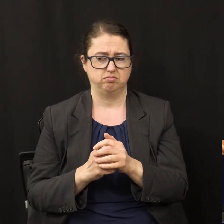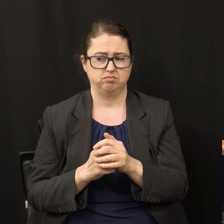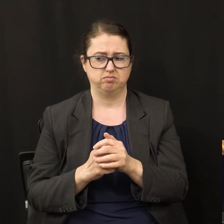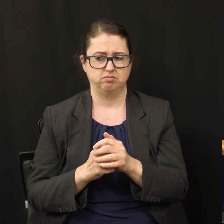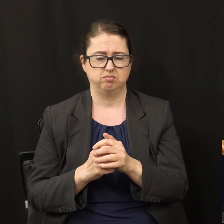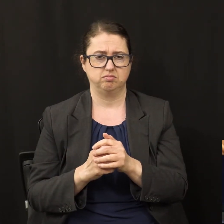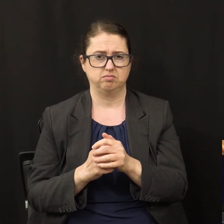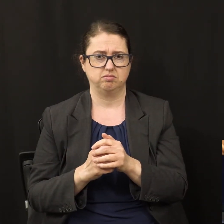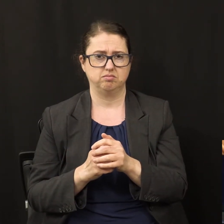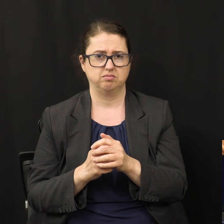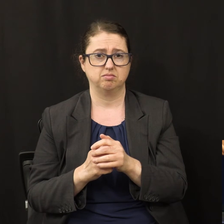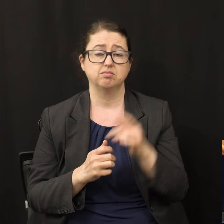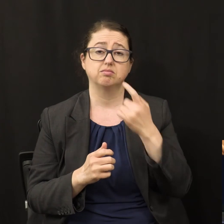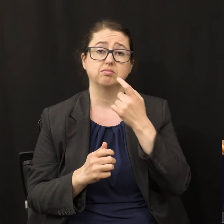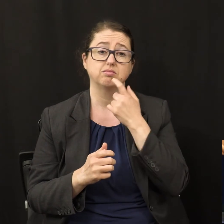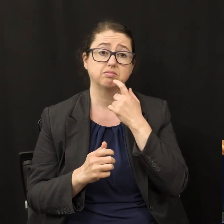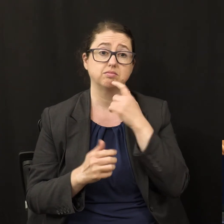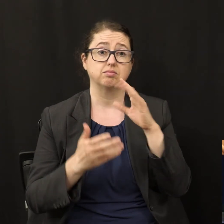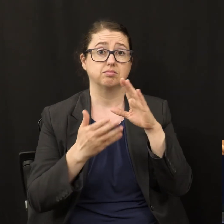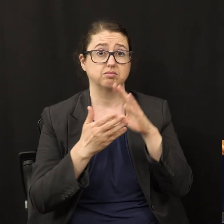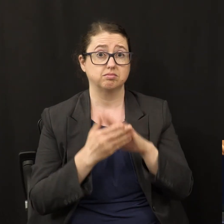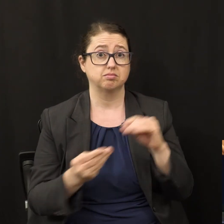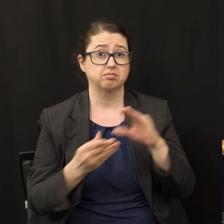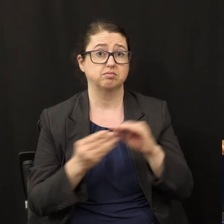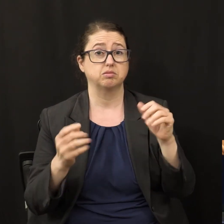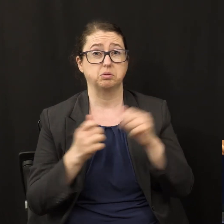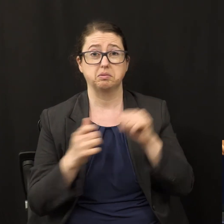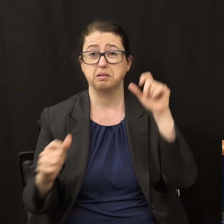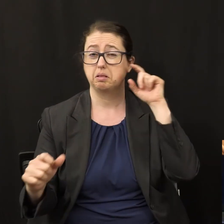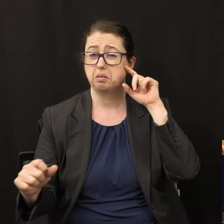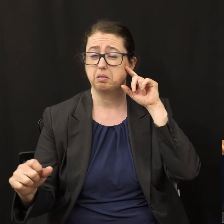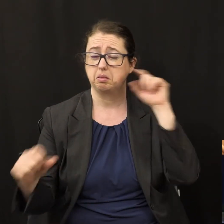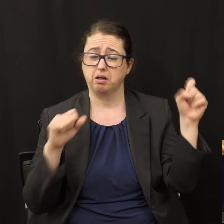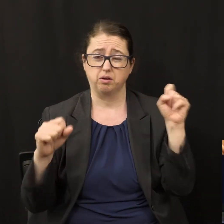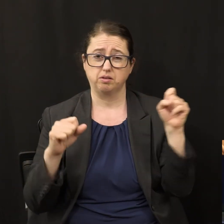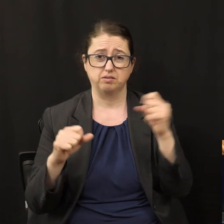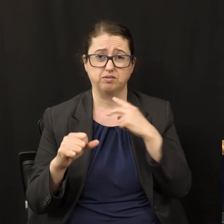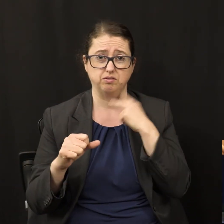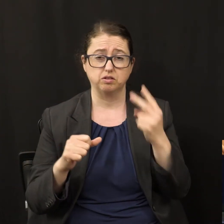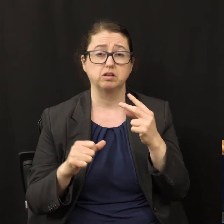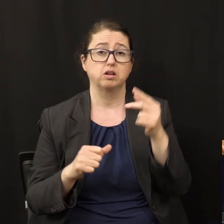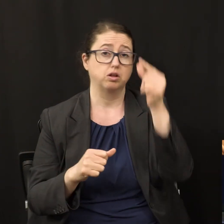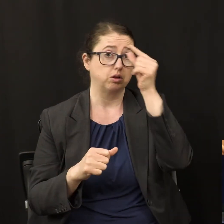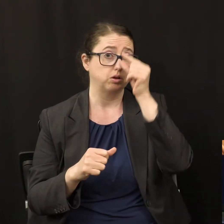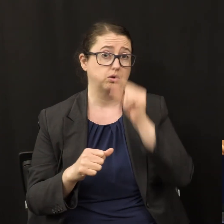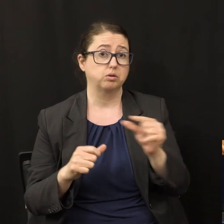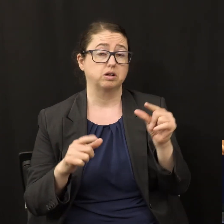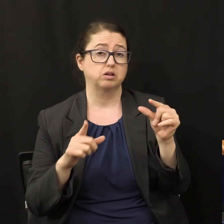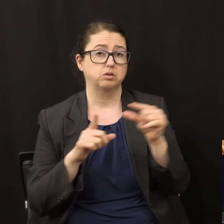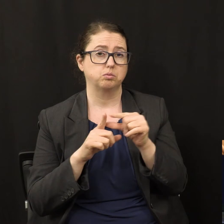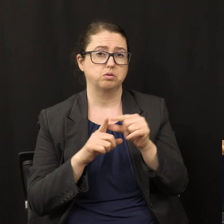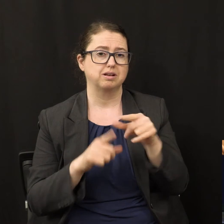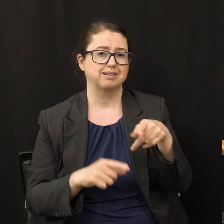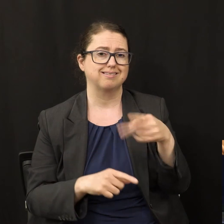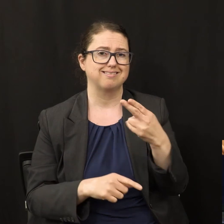told that the message is given with a loud voice, the Greek words is phone megale,